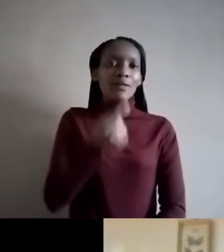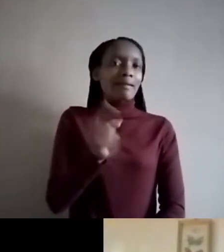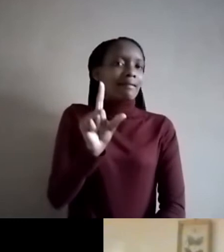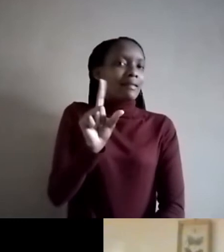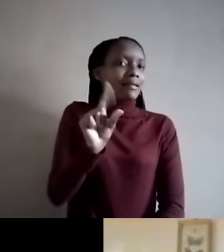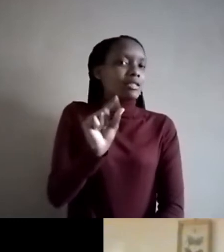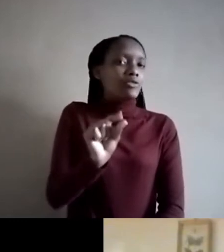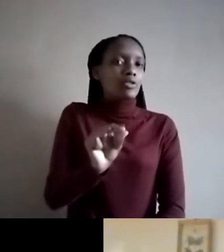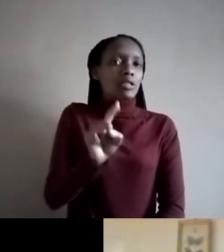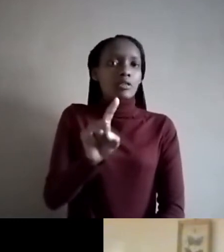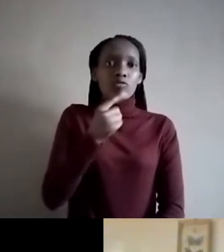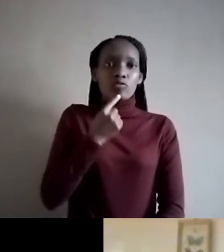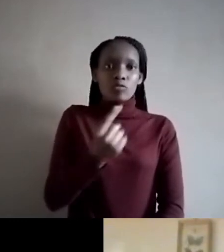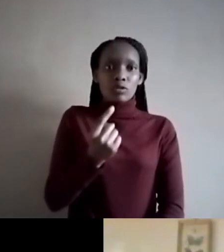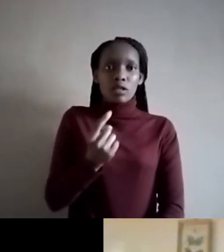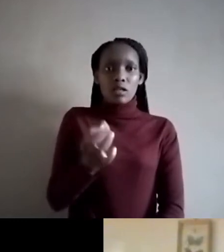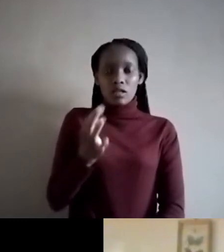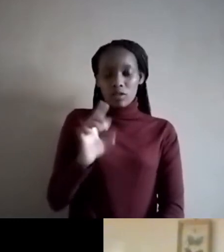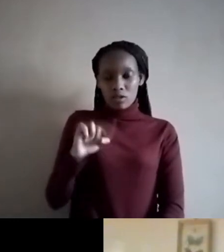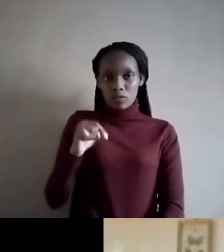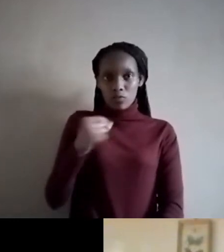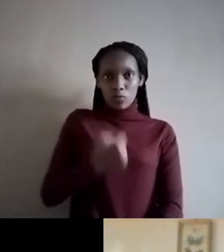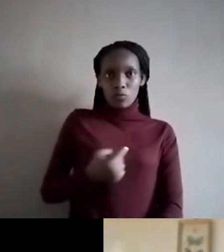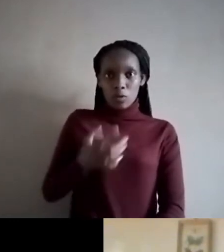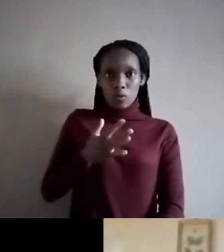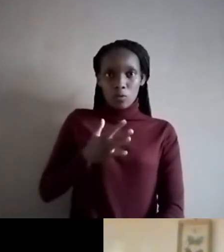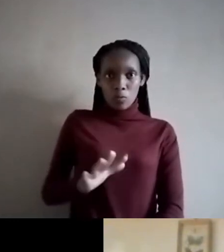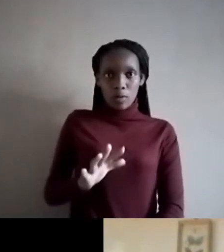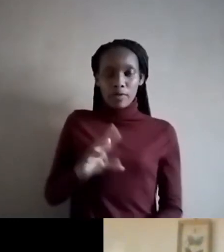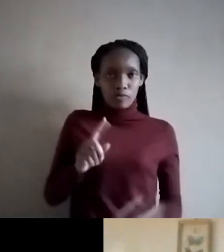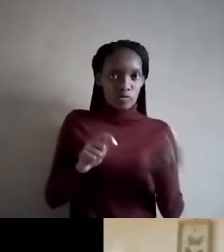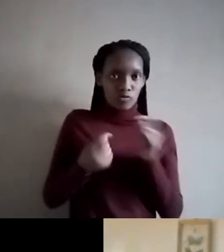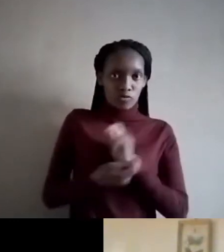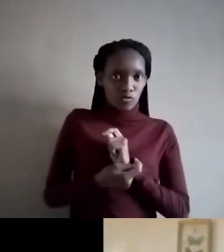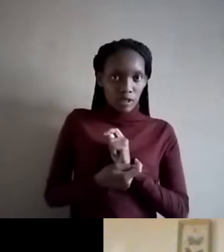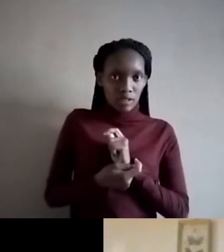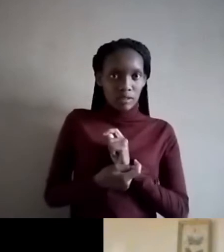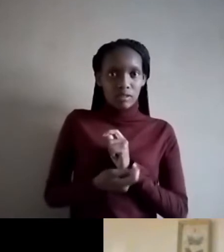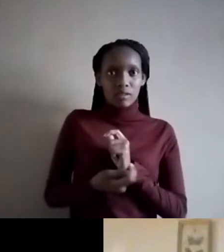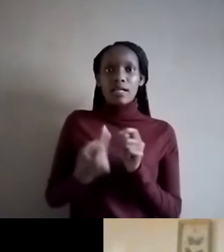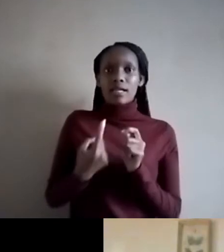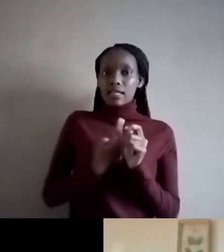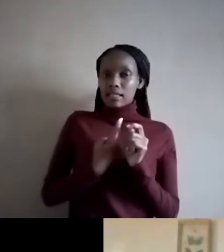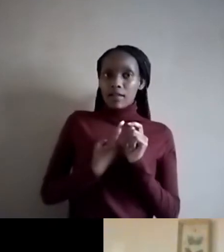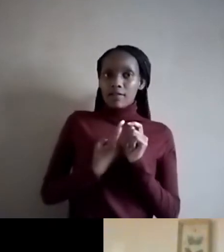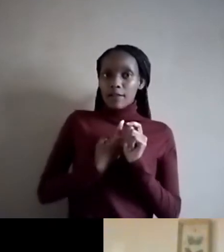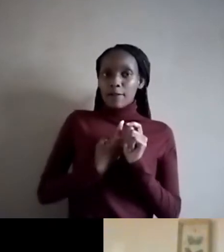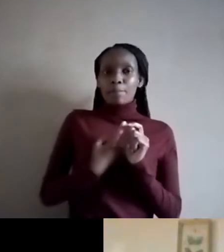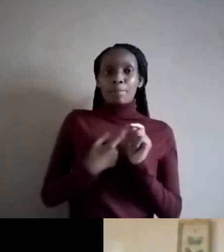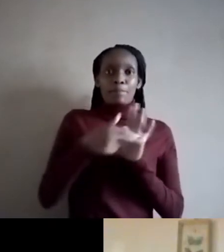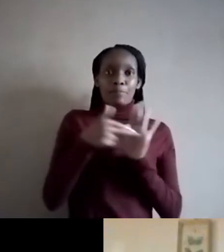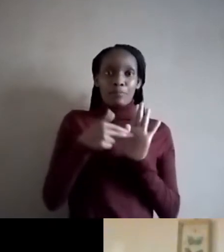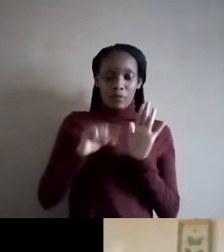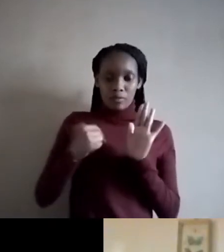we want to change the narrative about us, we have that